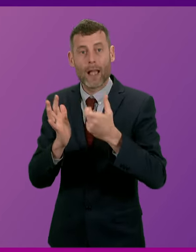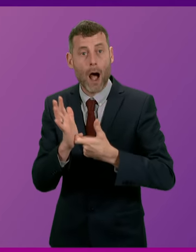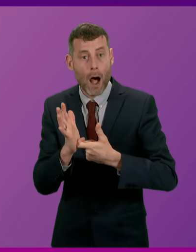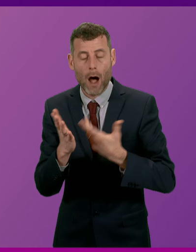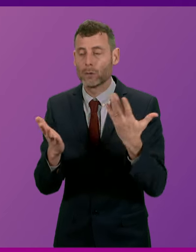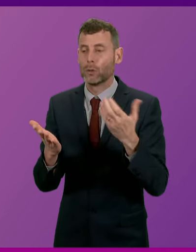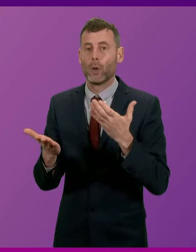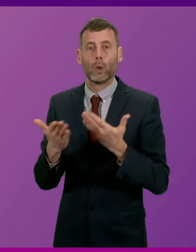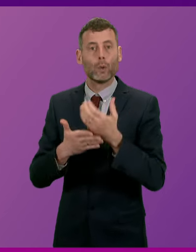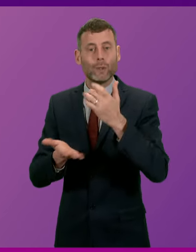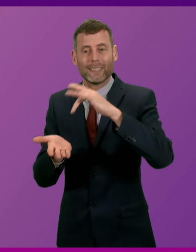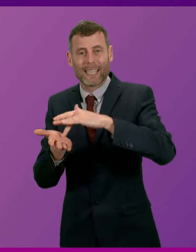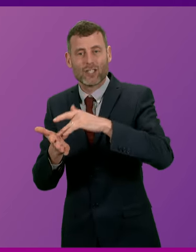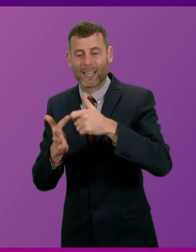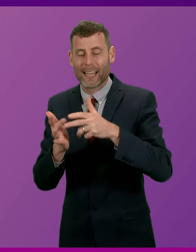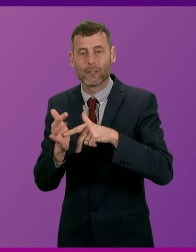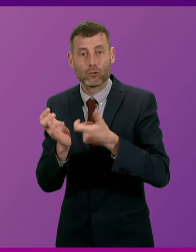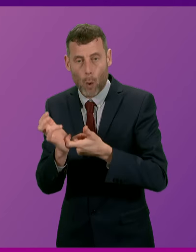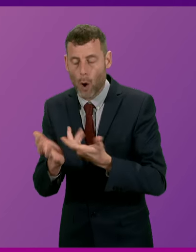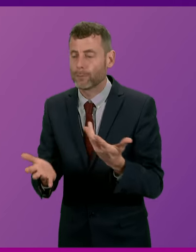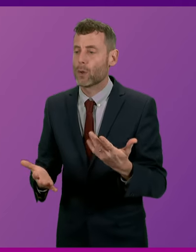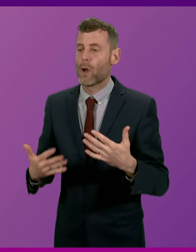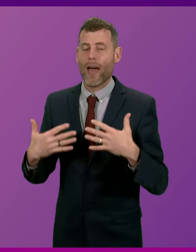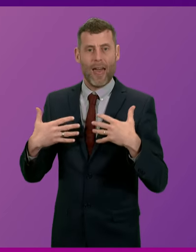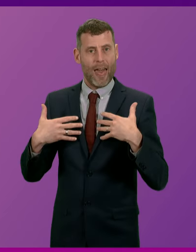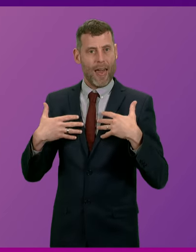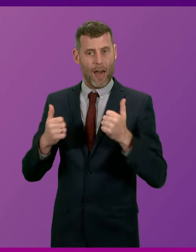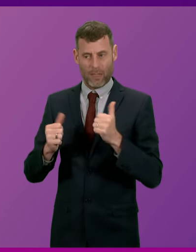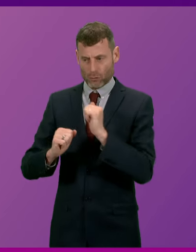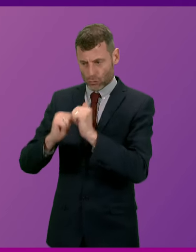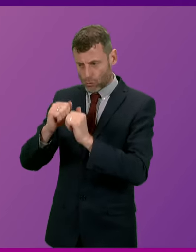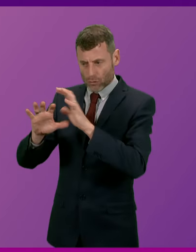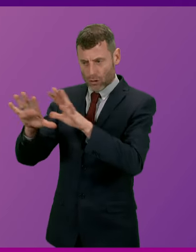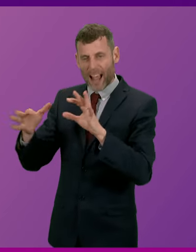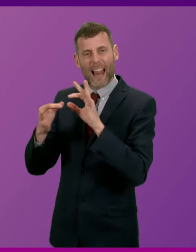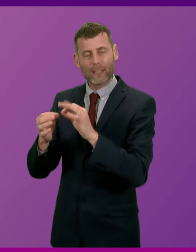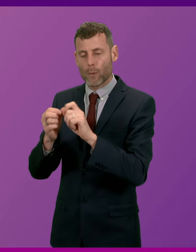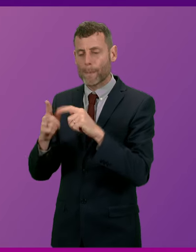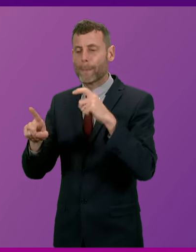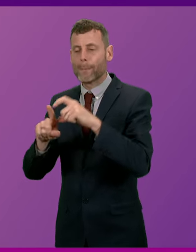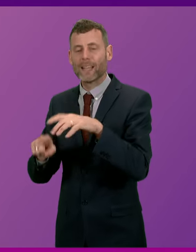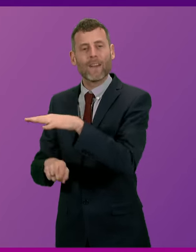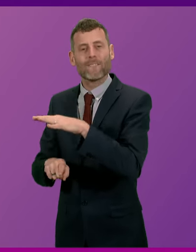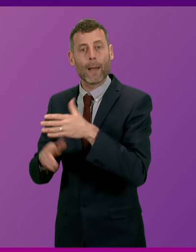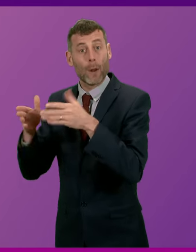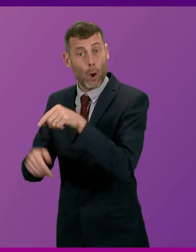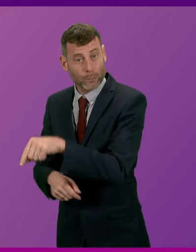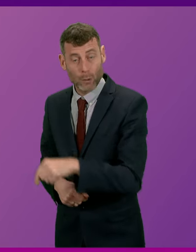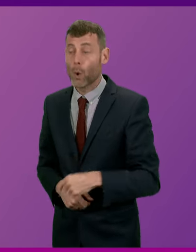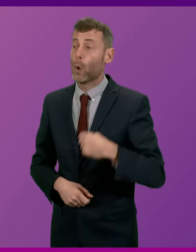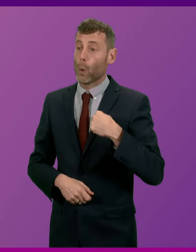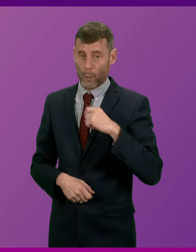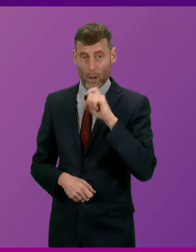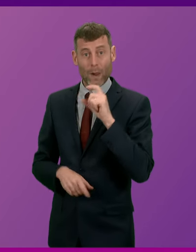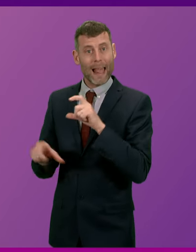Kentour, be that through health infrastructure in relation to the Baird Family Hospital and other infrastructure projects, we'll continue to do that. But if